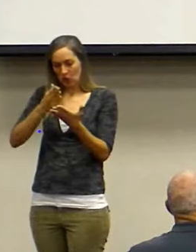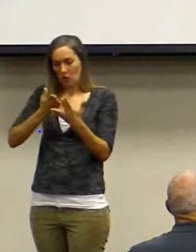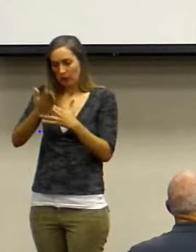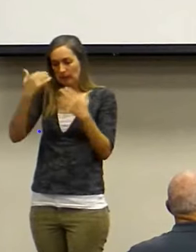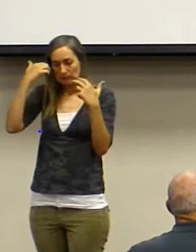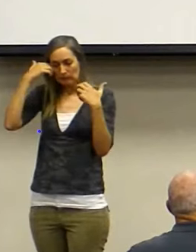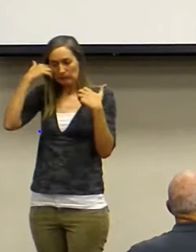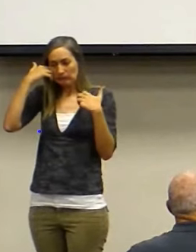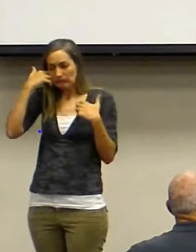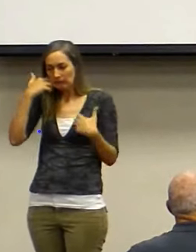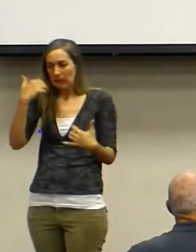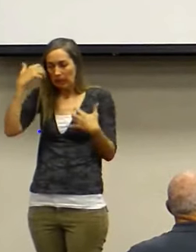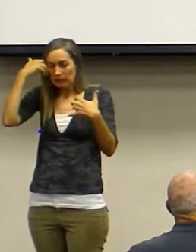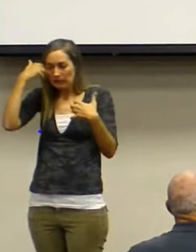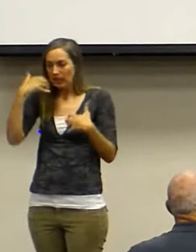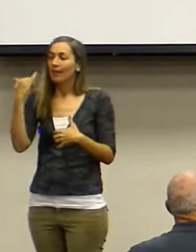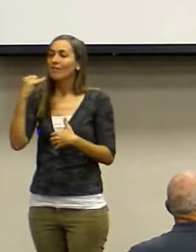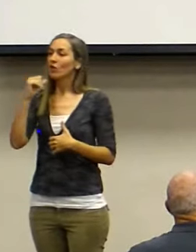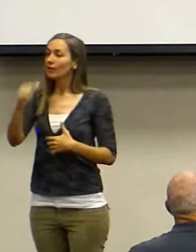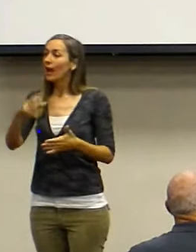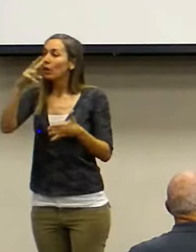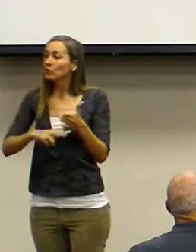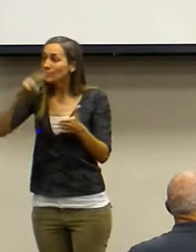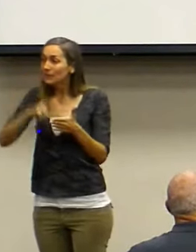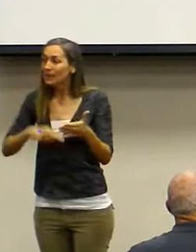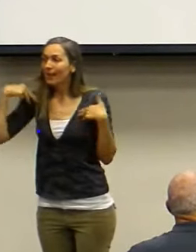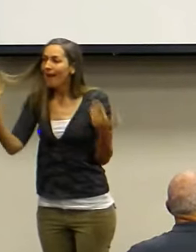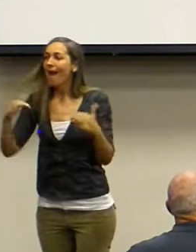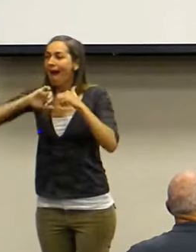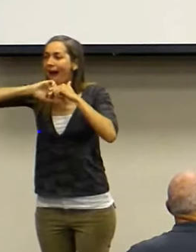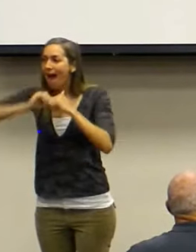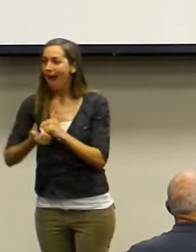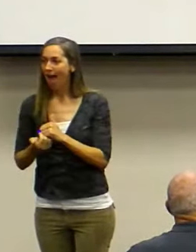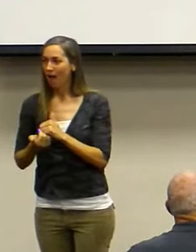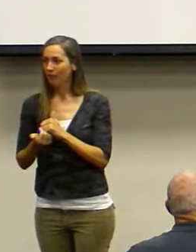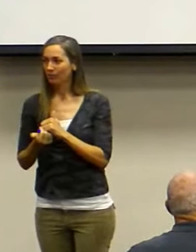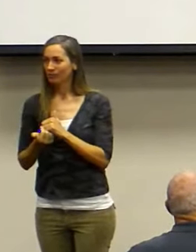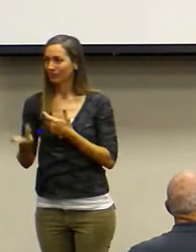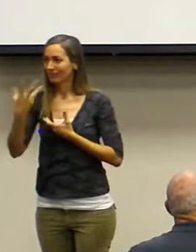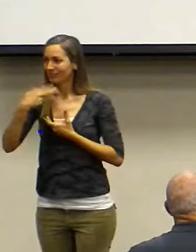If you're not reading this, how are going to hear the Lord calling you?